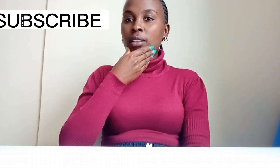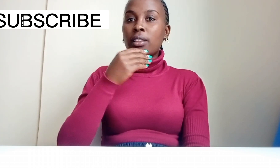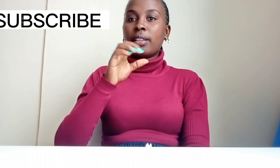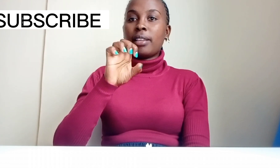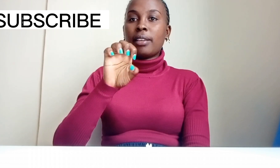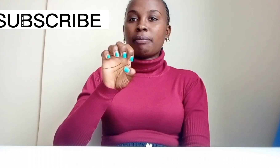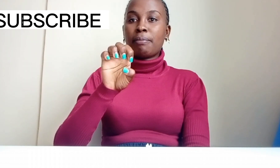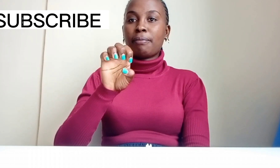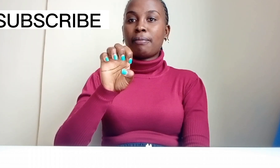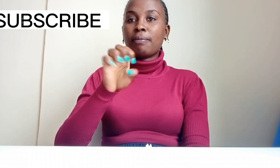him,